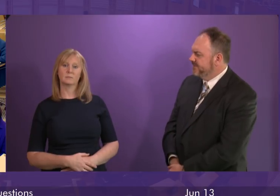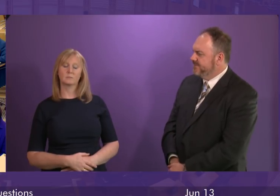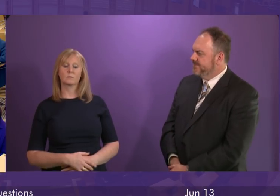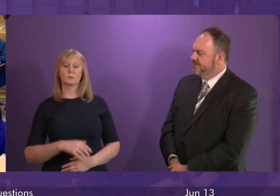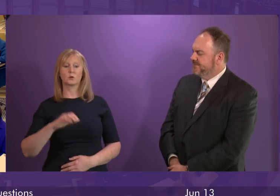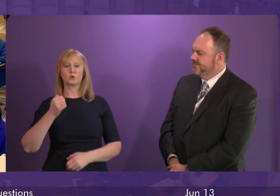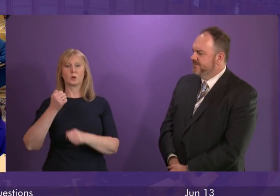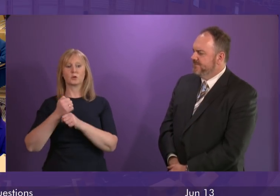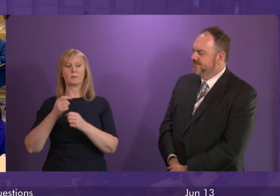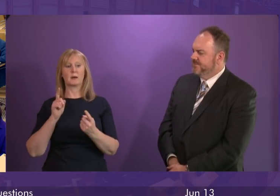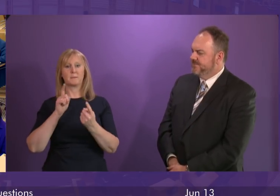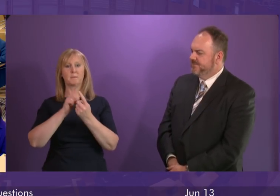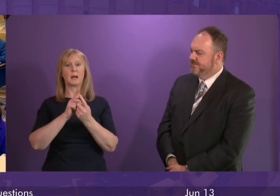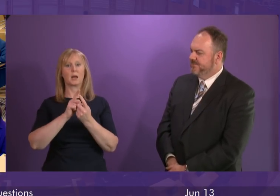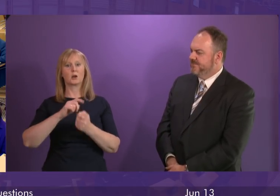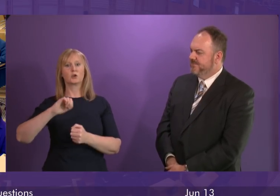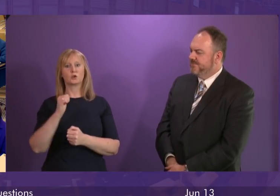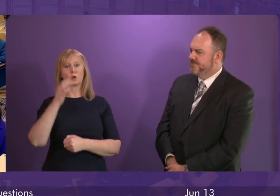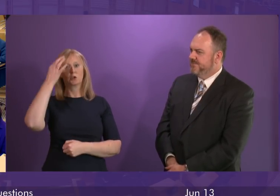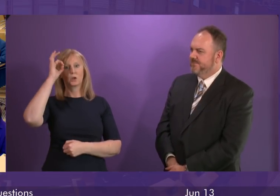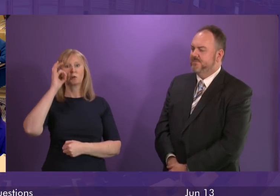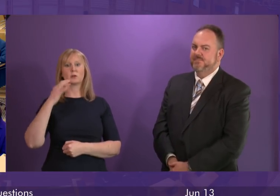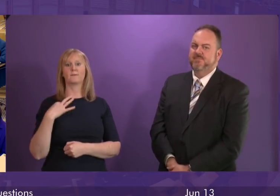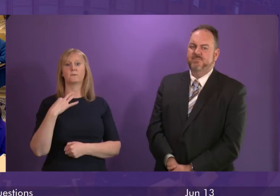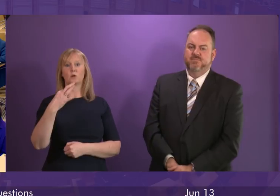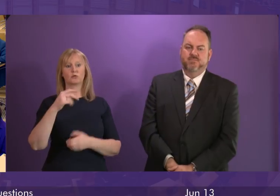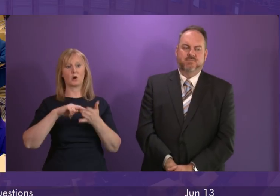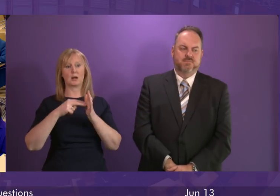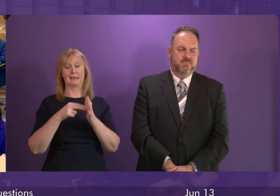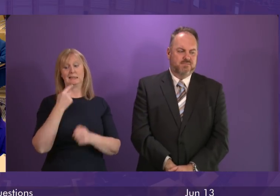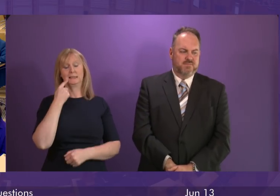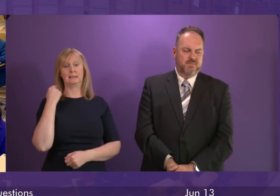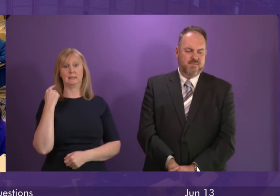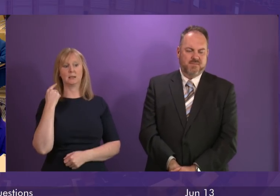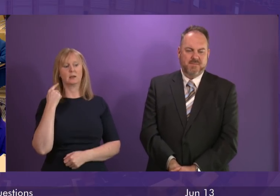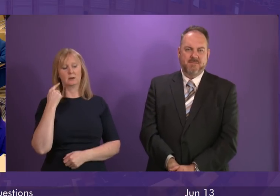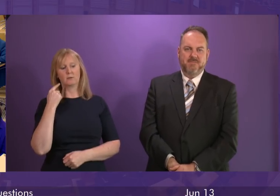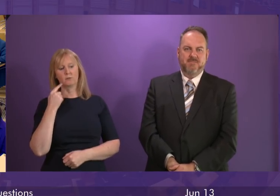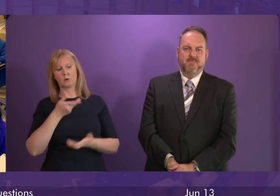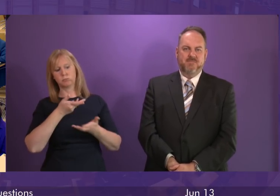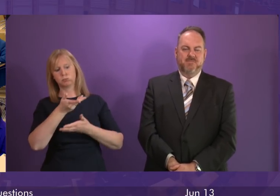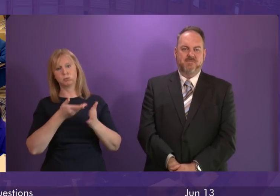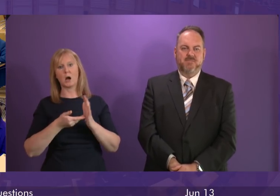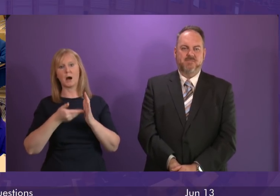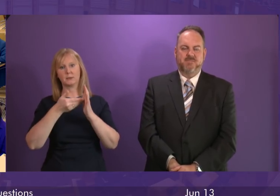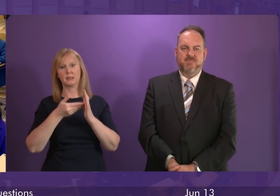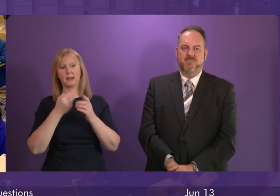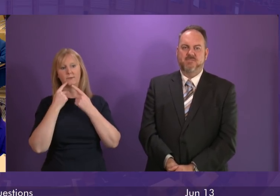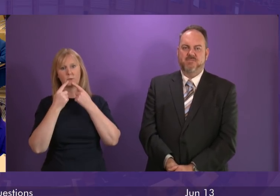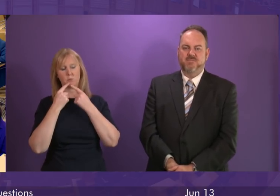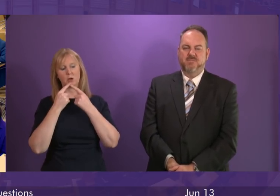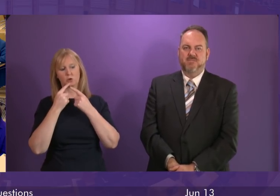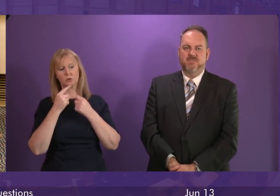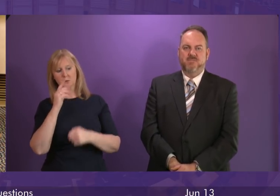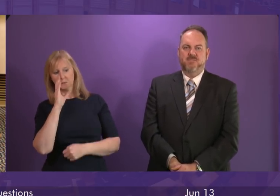the Scottish Government met with the Scottish Council of Voluntary Organisations just yesterday, in fact, to update them on the situation and provide further